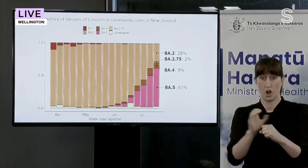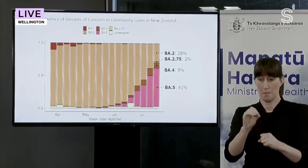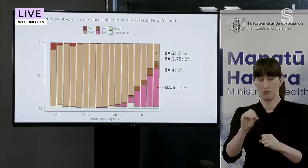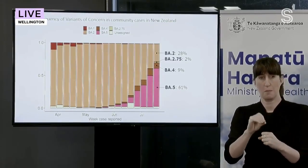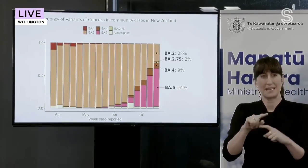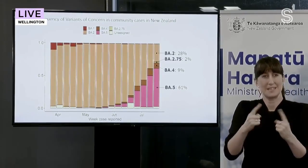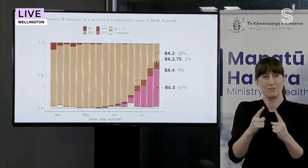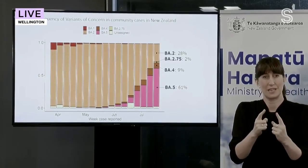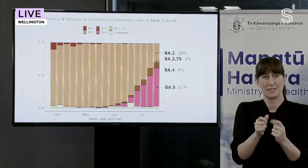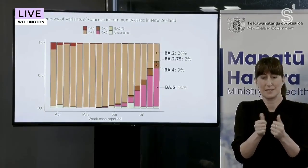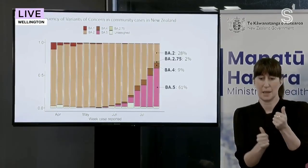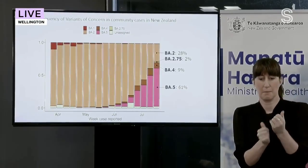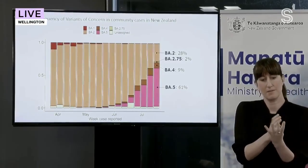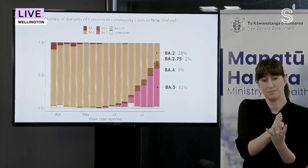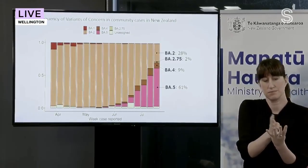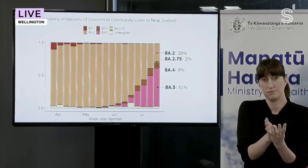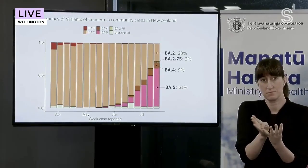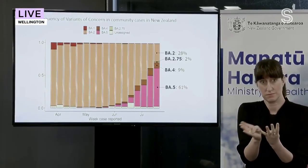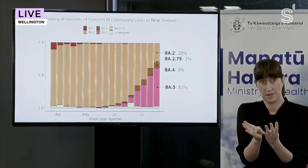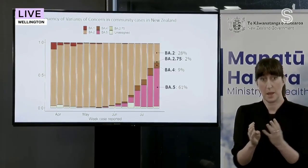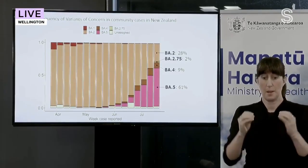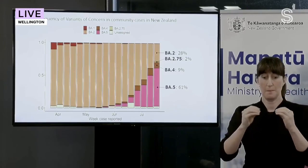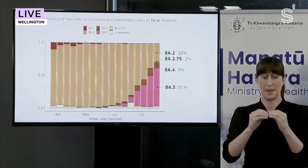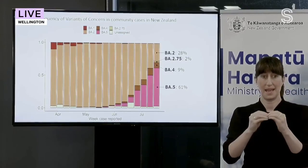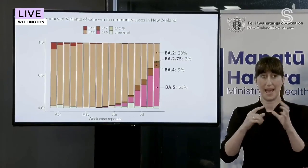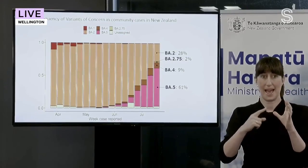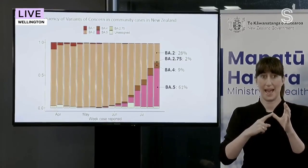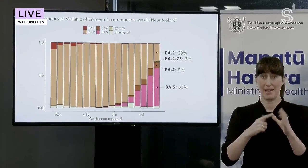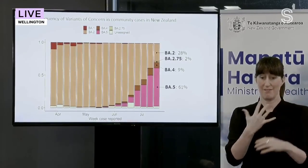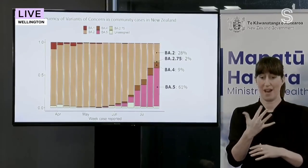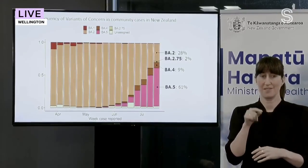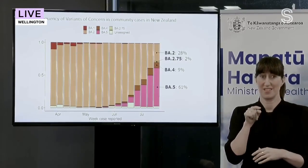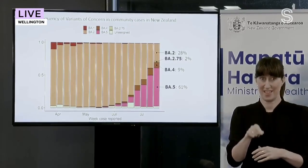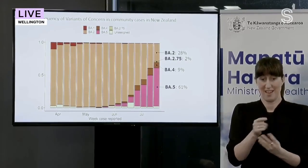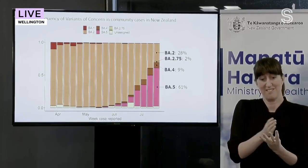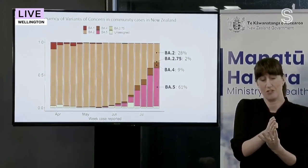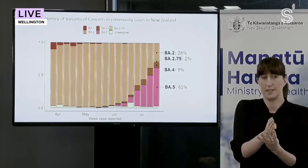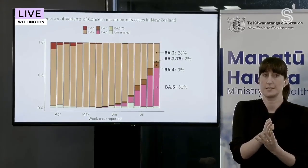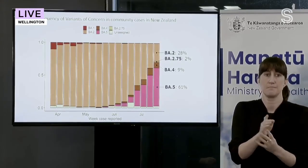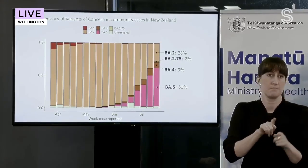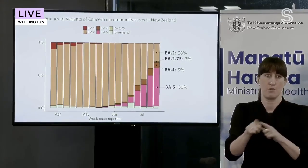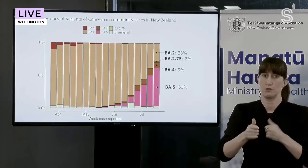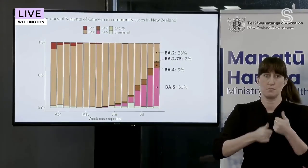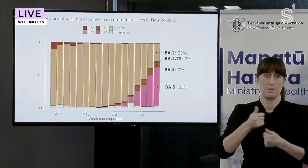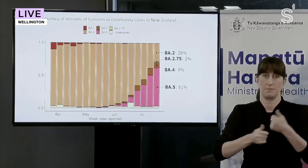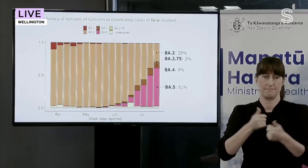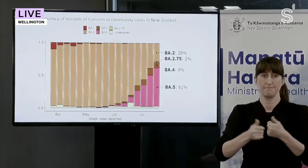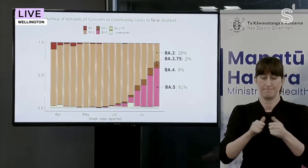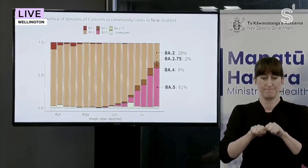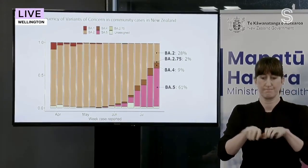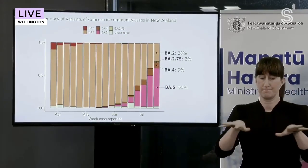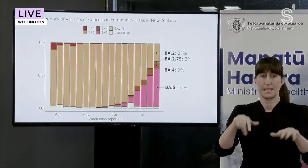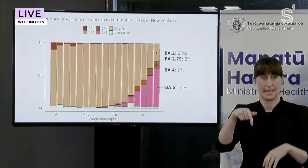as expected, that the BA5 sub-variant continues to become the most dominant variant. And